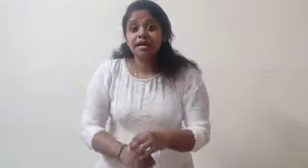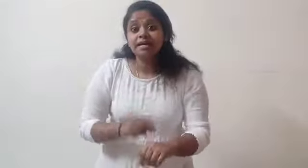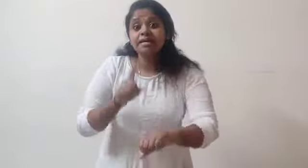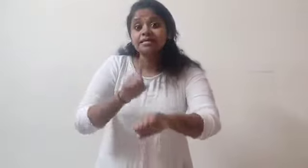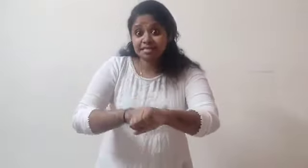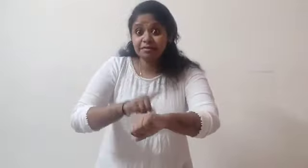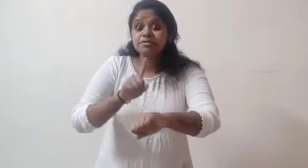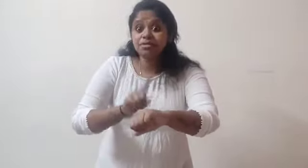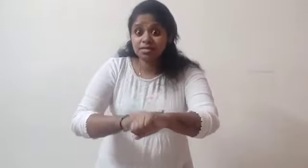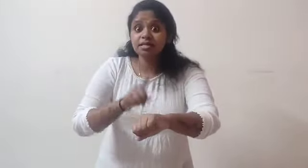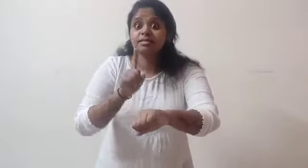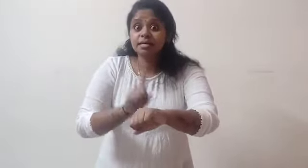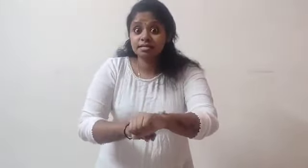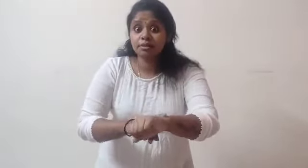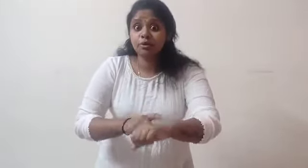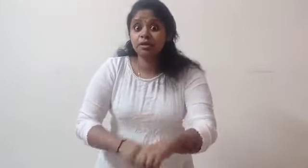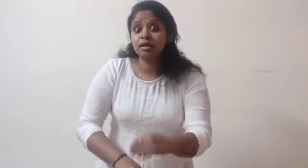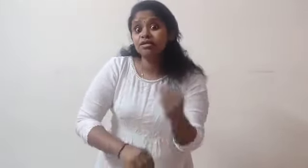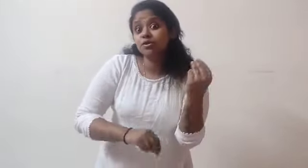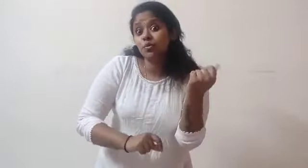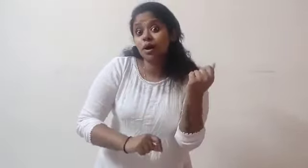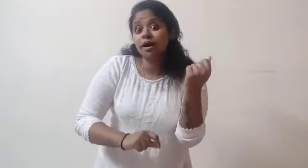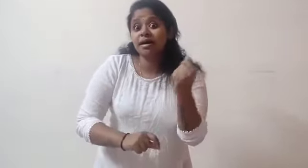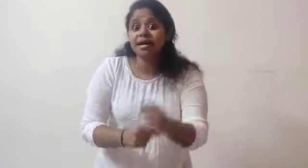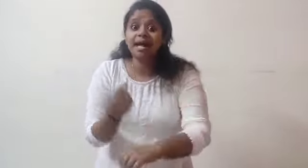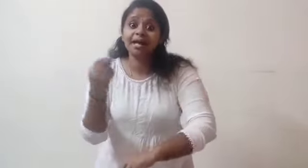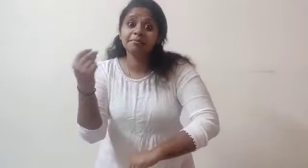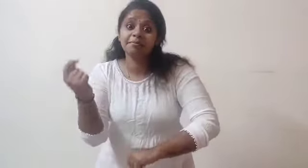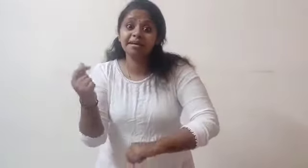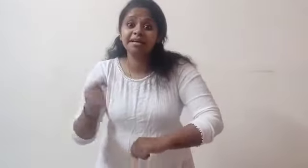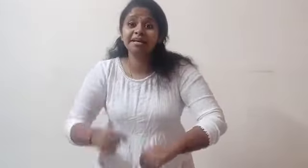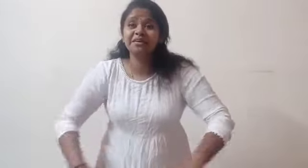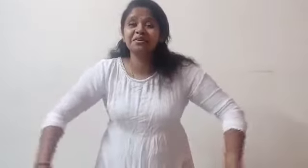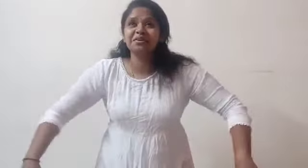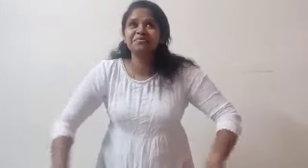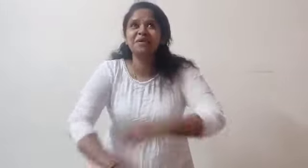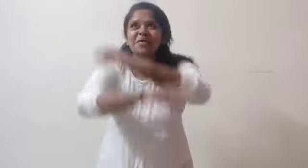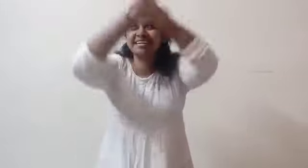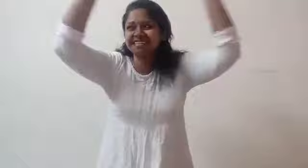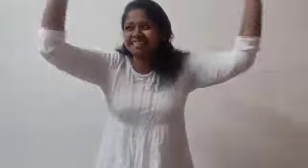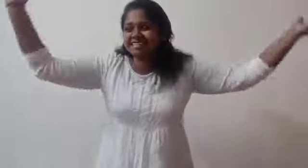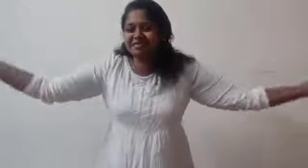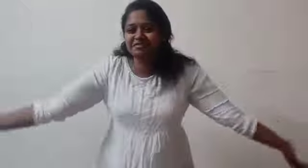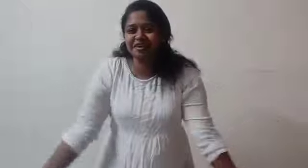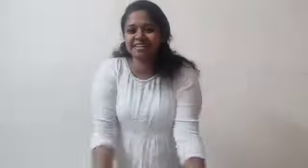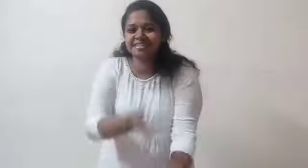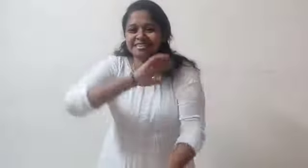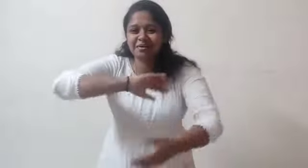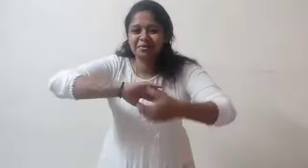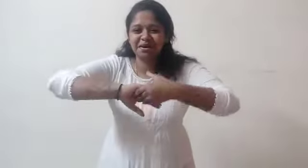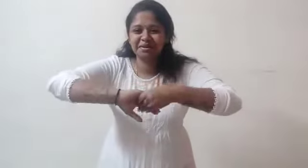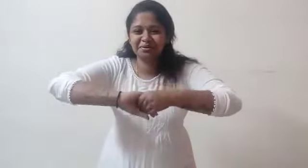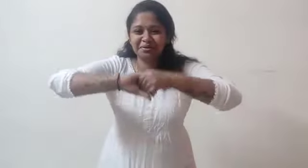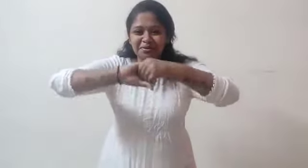It's time to start our day, we're yet to work and leave. Good morning dear friends, how are you?